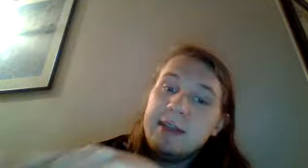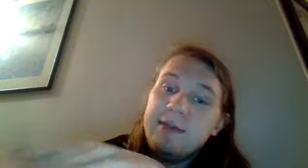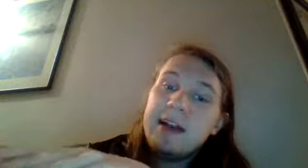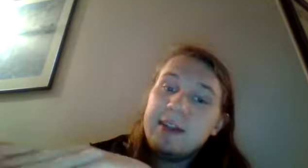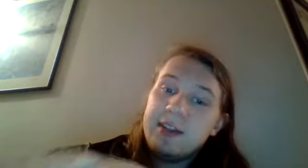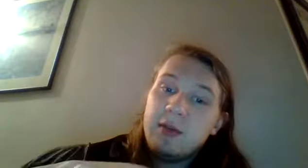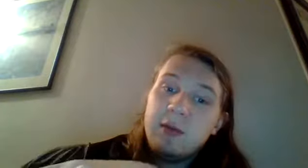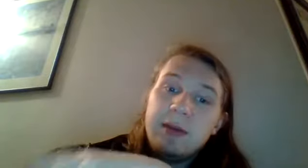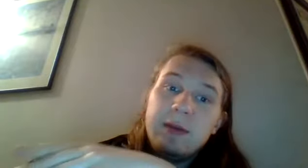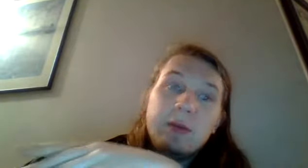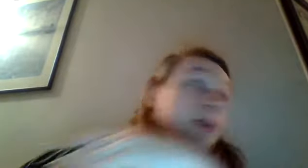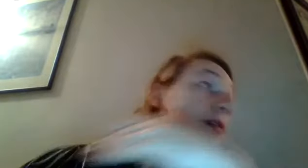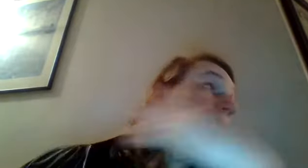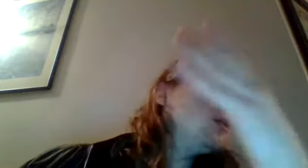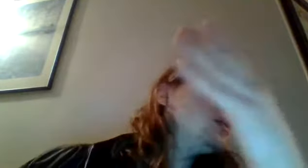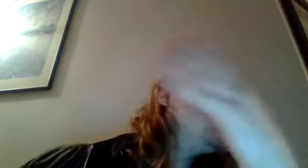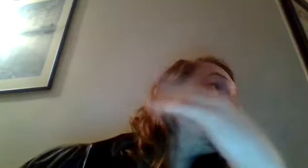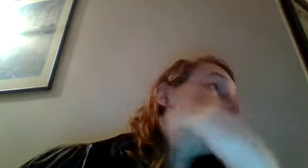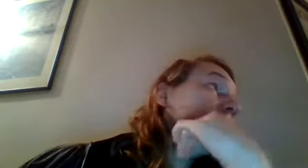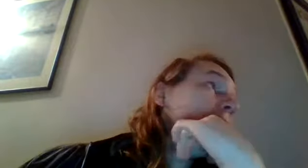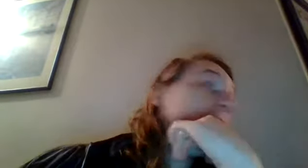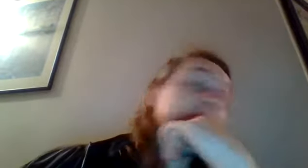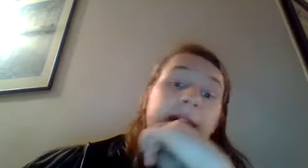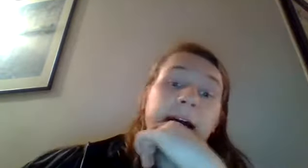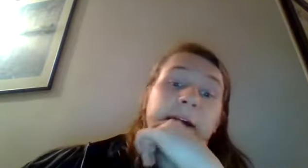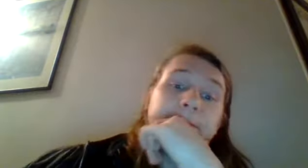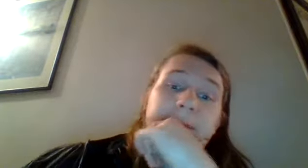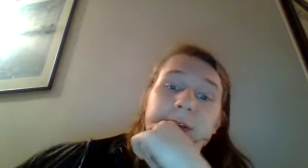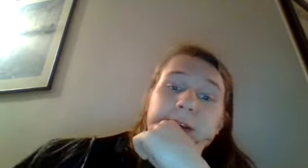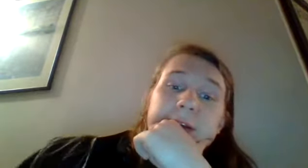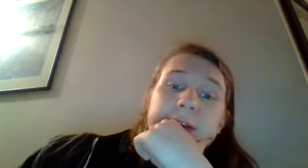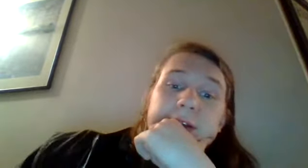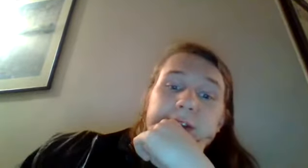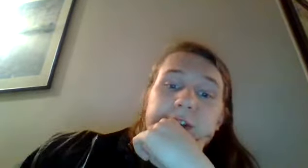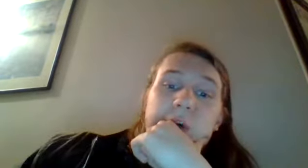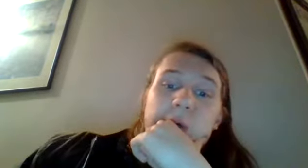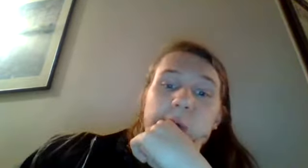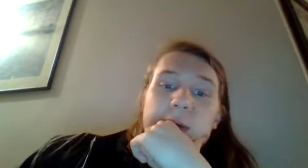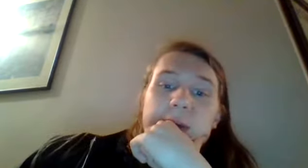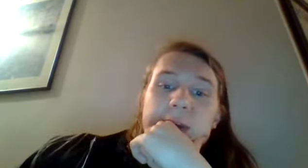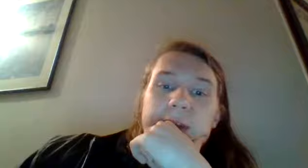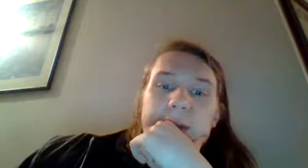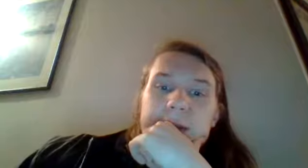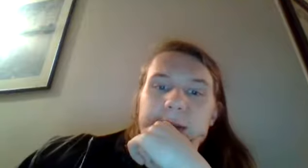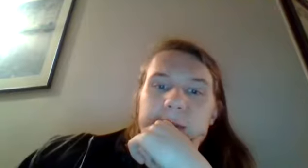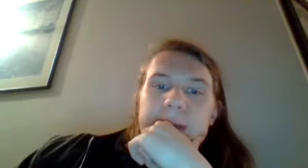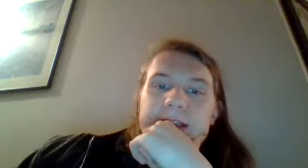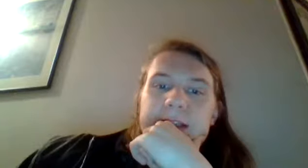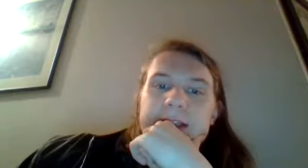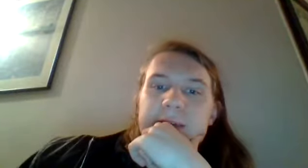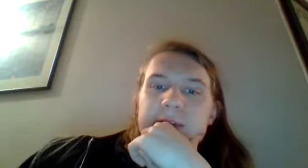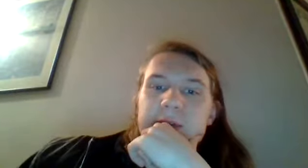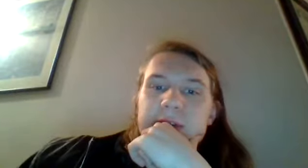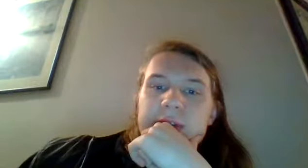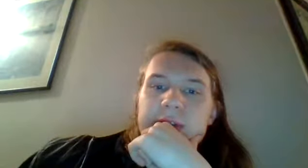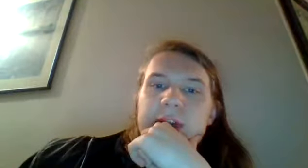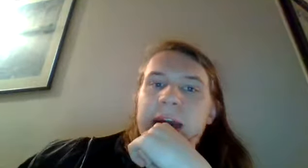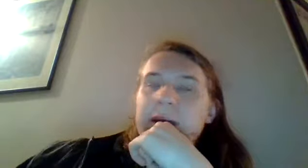infect this girl with evil and uh so basically this episode is kagame